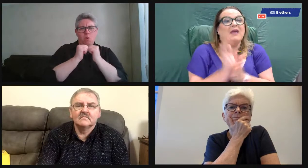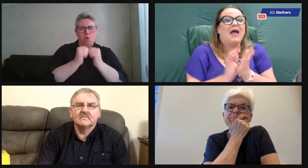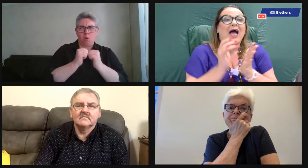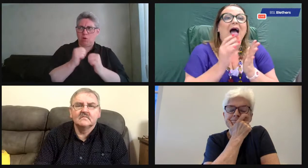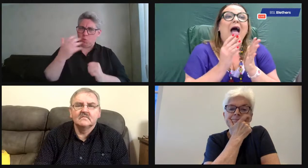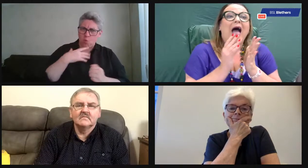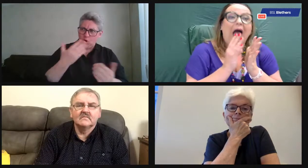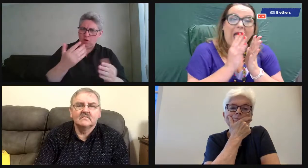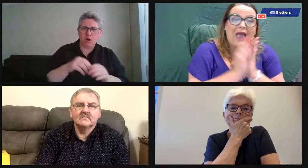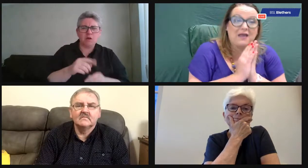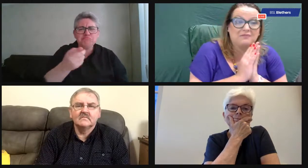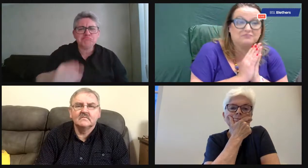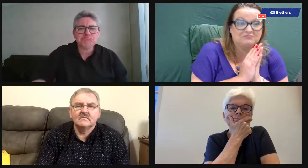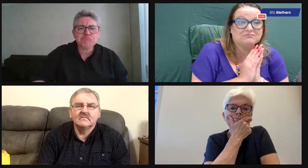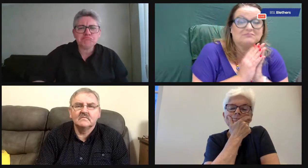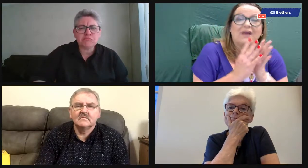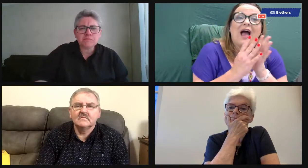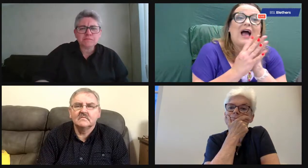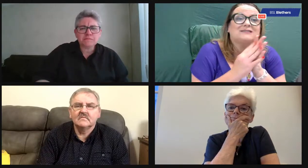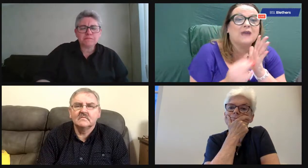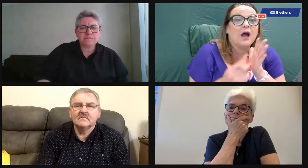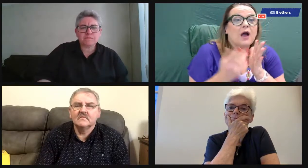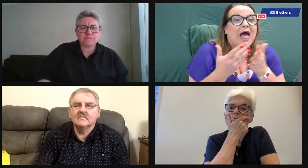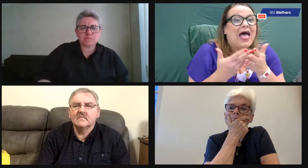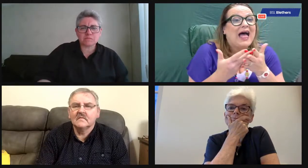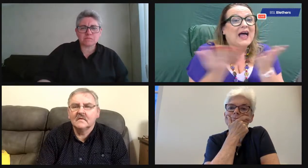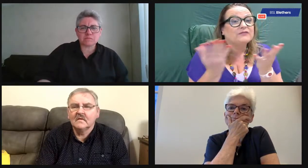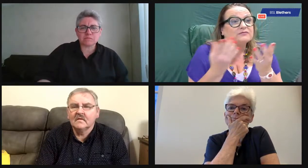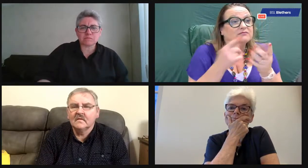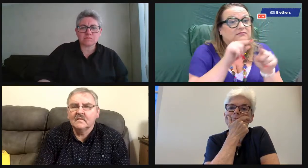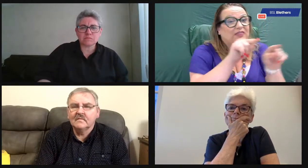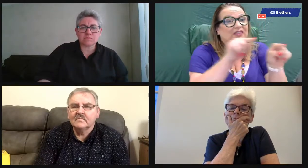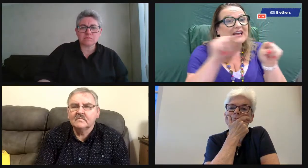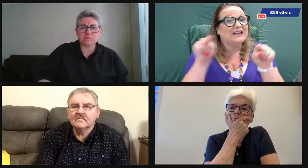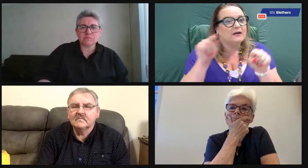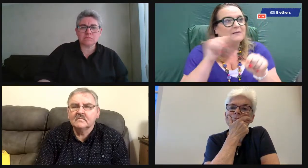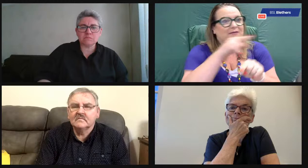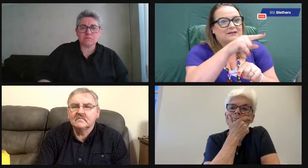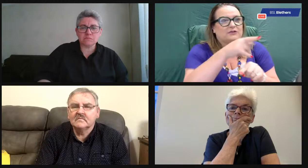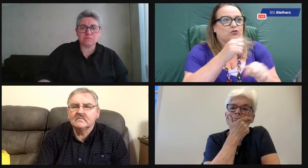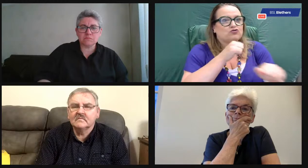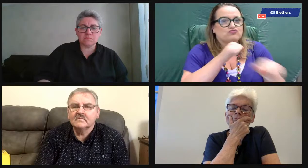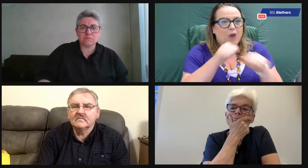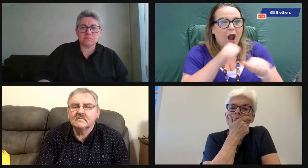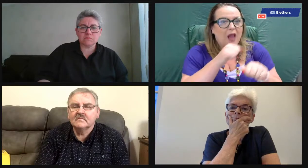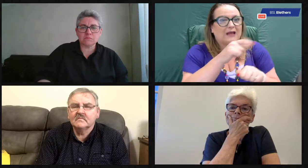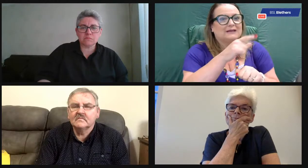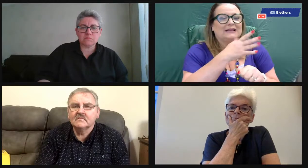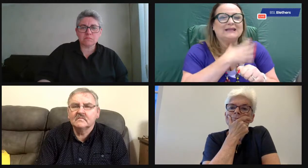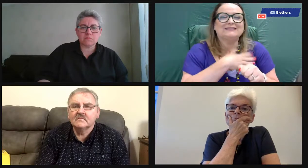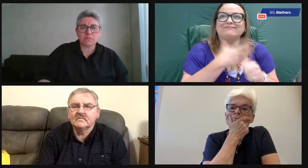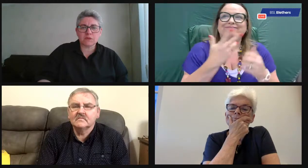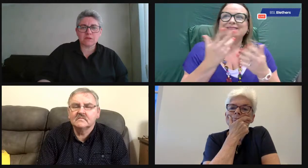experiences that you have found particularly valuable? I think for me, the most the